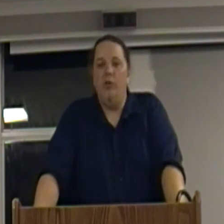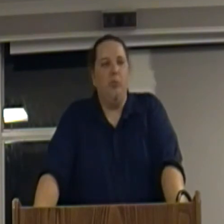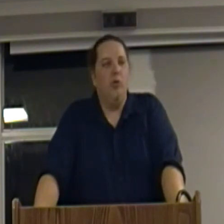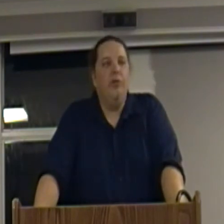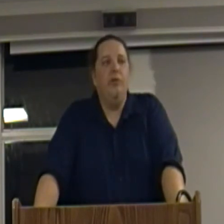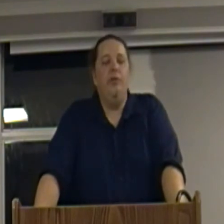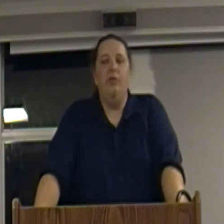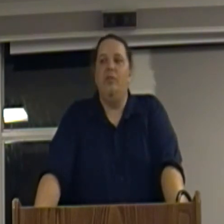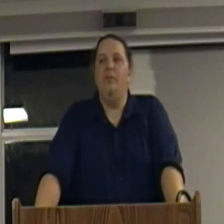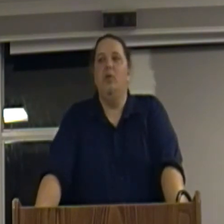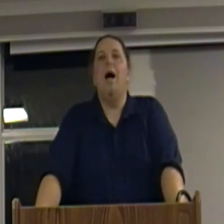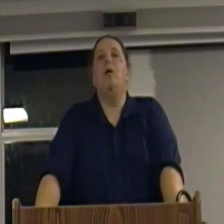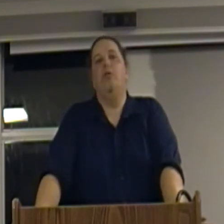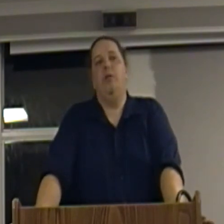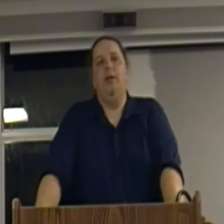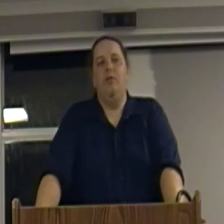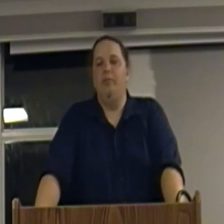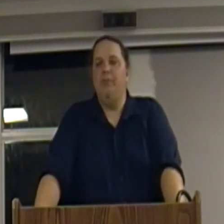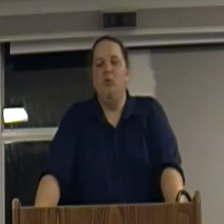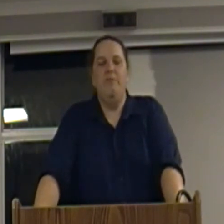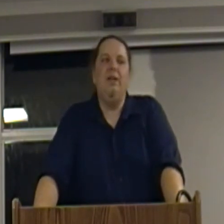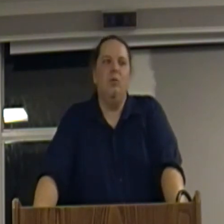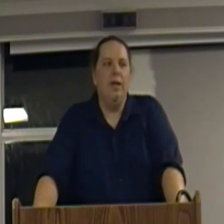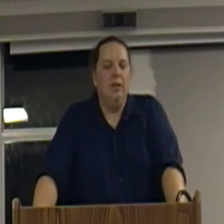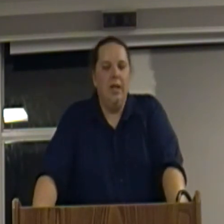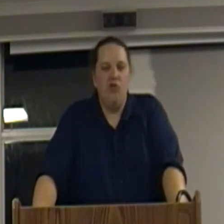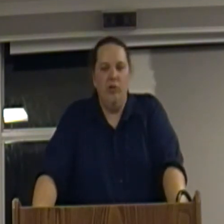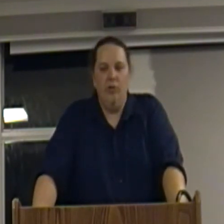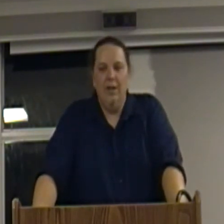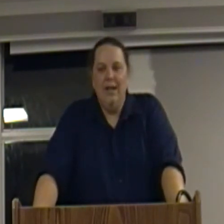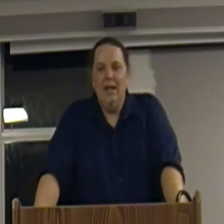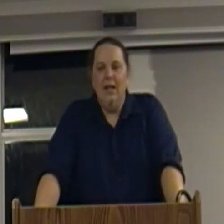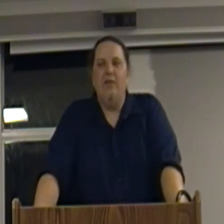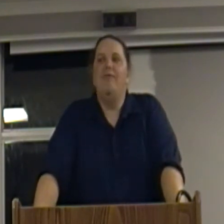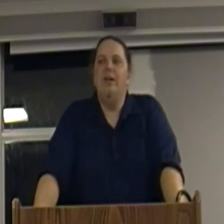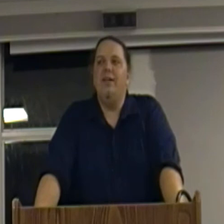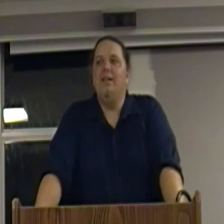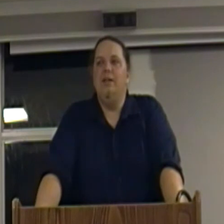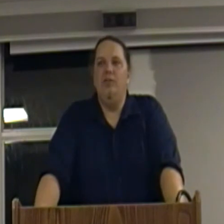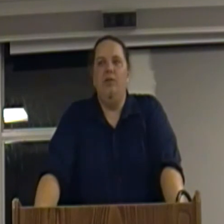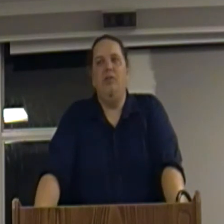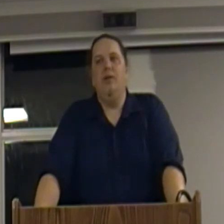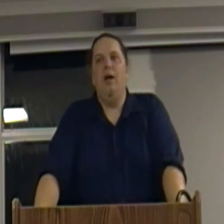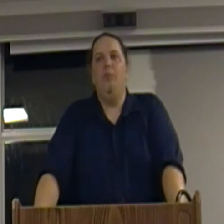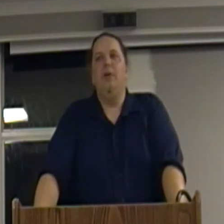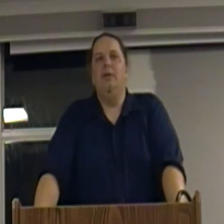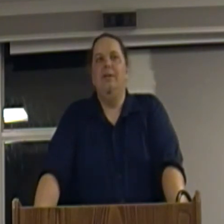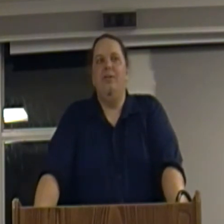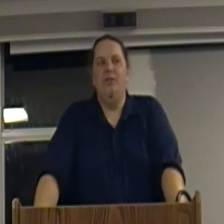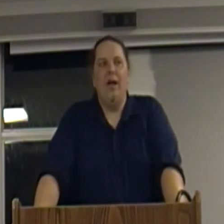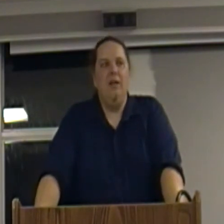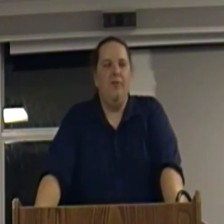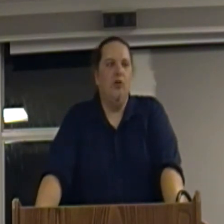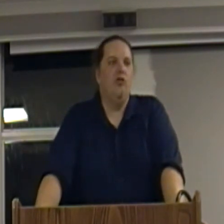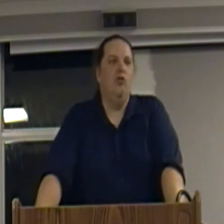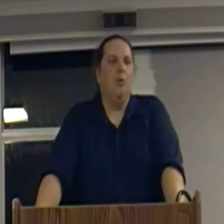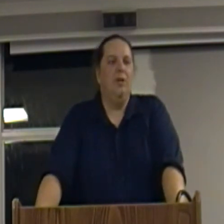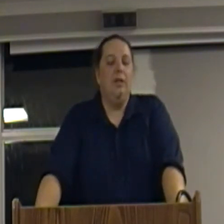the prisons it's the bureaucracy it's the people who make the regulations it's everything that exists to help the society function normally